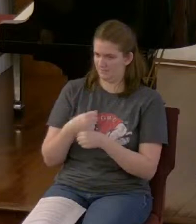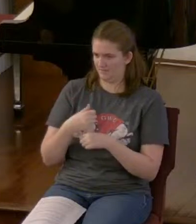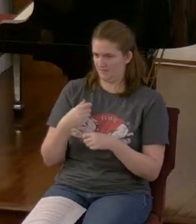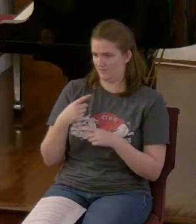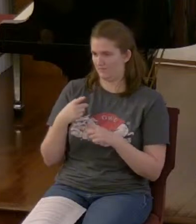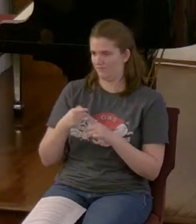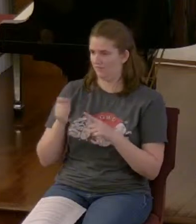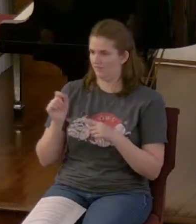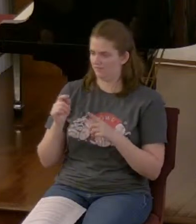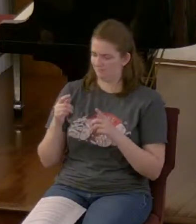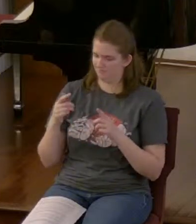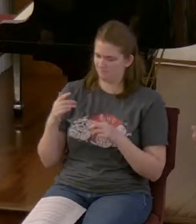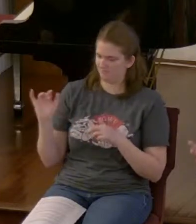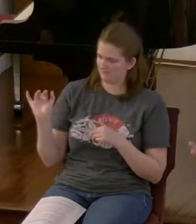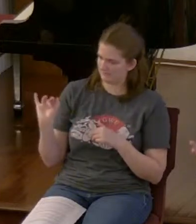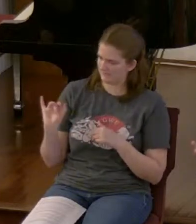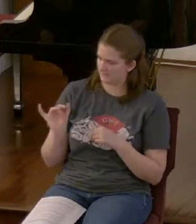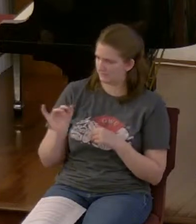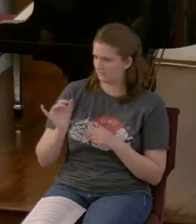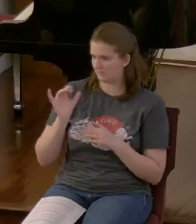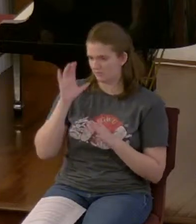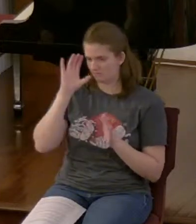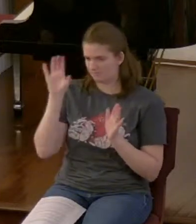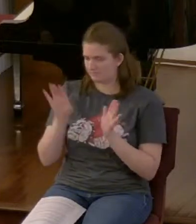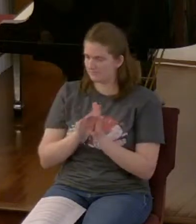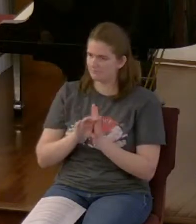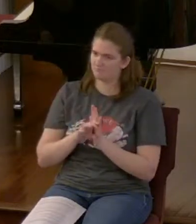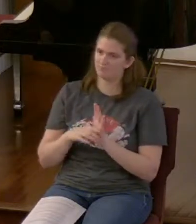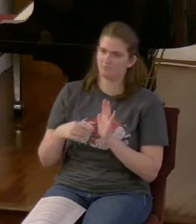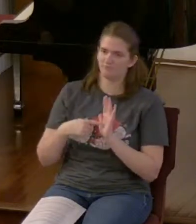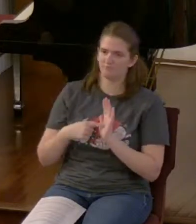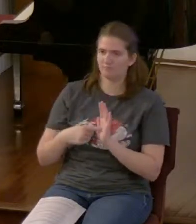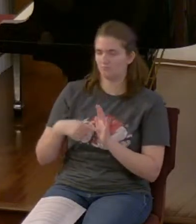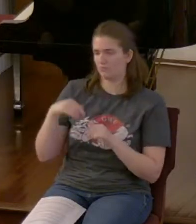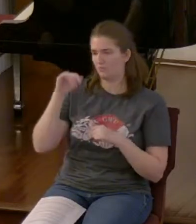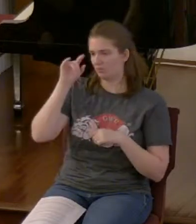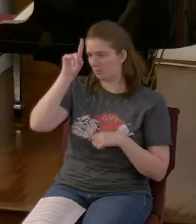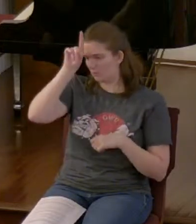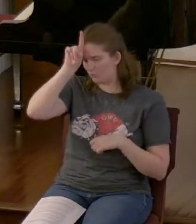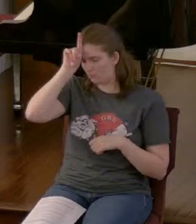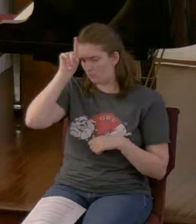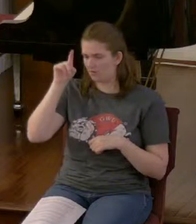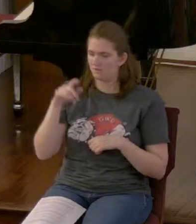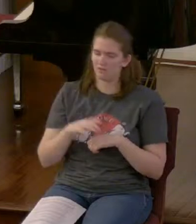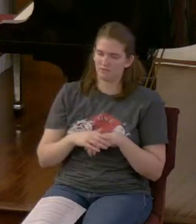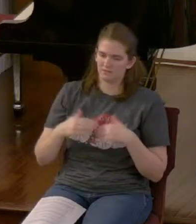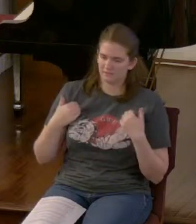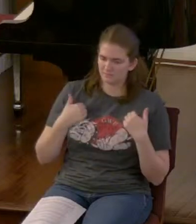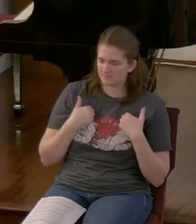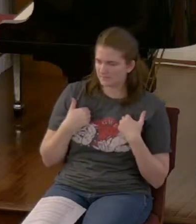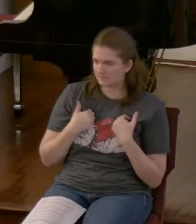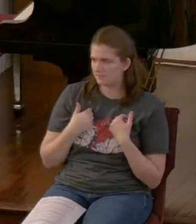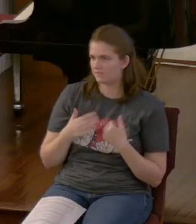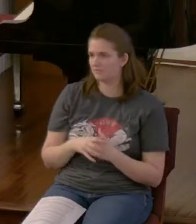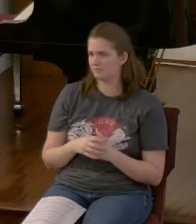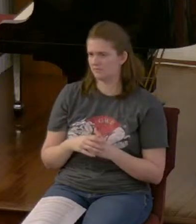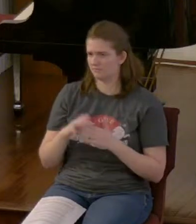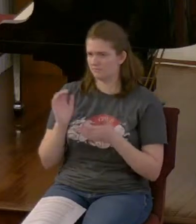different beasts and the talking horns and everything like that. That would make a scary movie, wouldn't it?